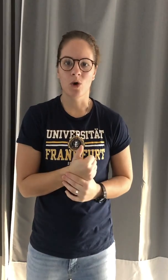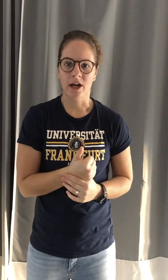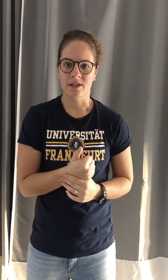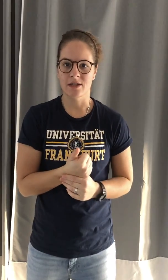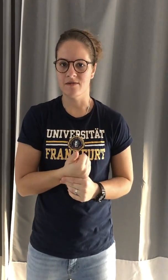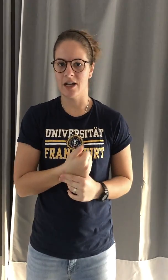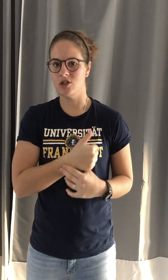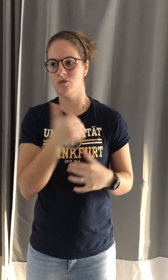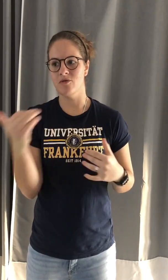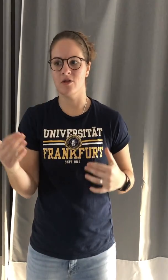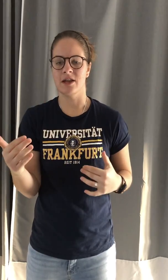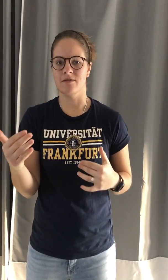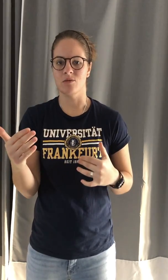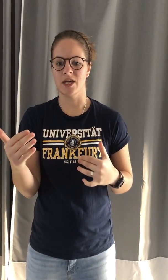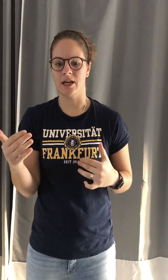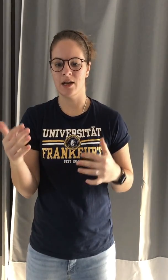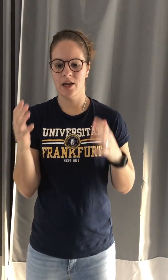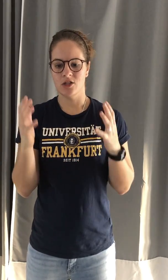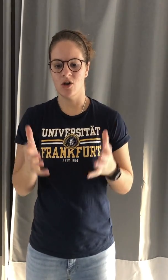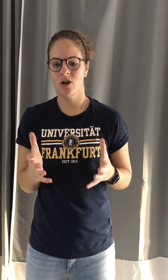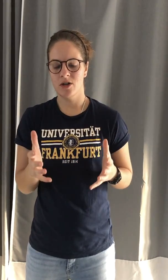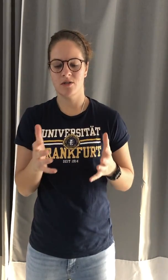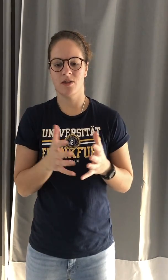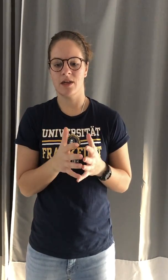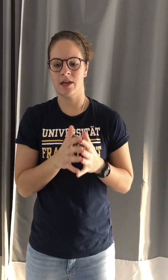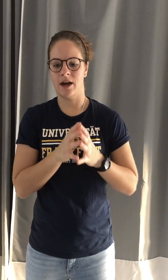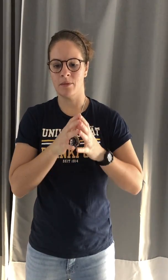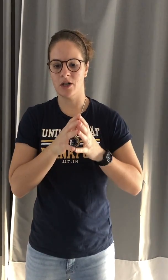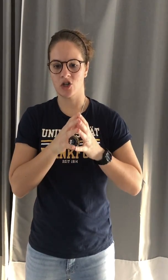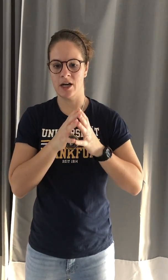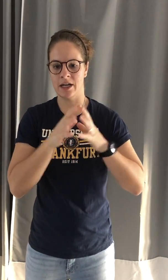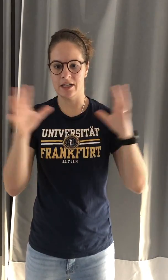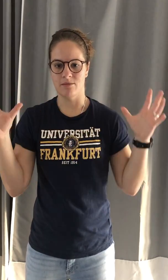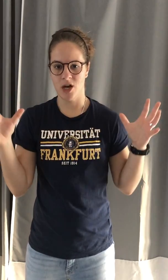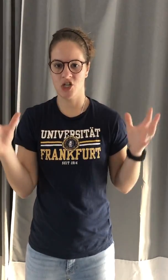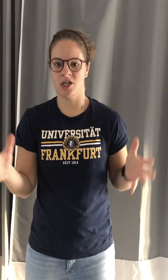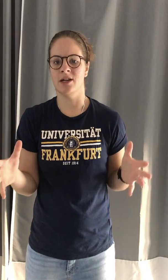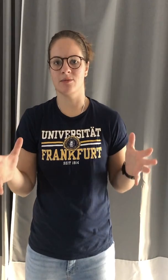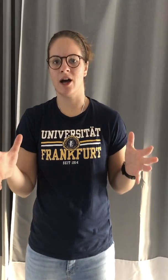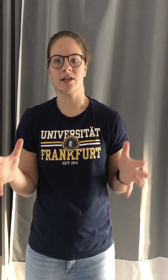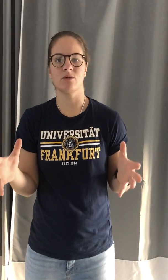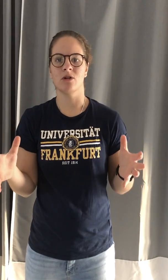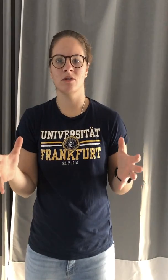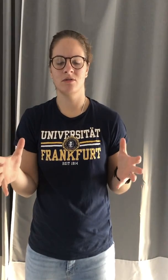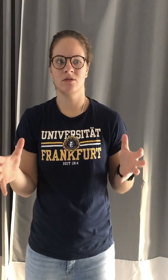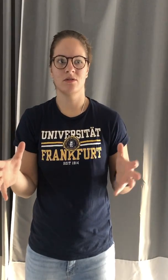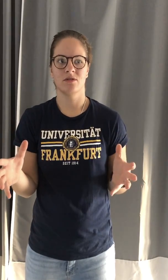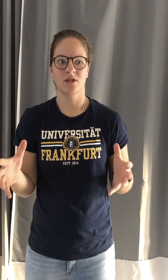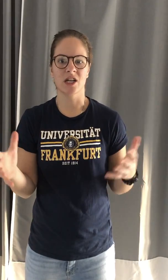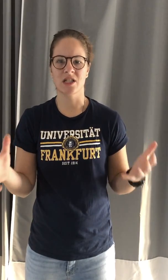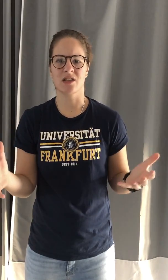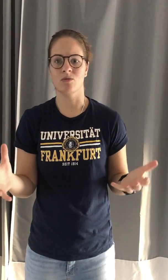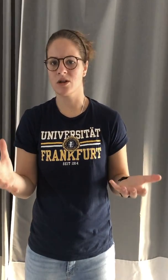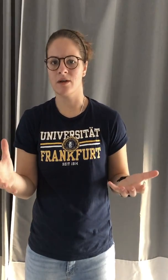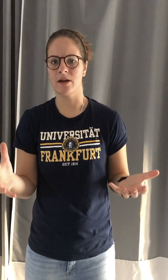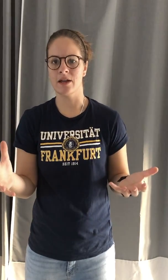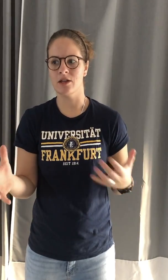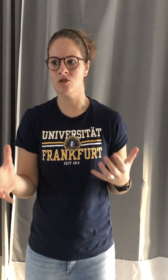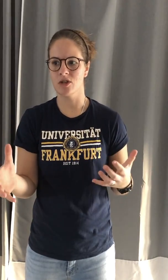workouts that you've got to do before the end of the weekend, don't go into it thinking, I'm going to try and get as much done as possible because it doesn't work that way. It usually